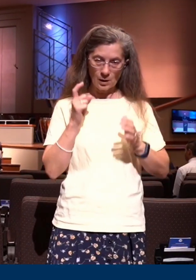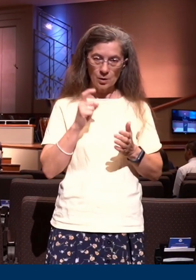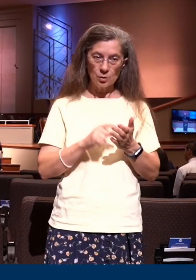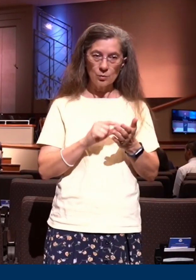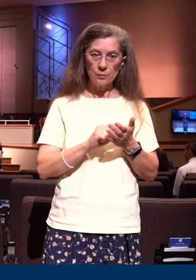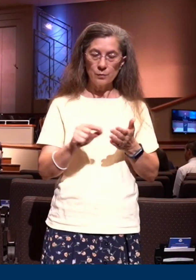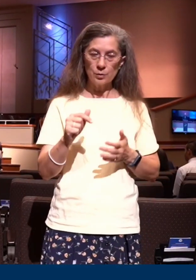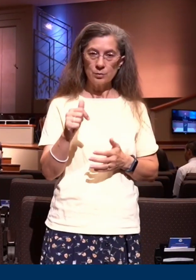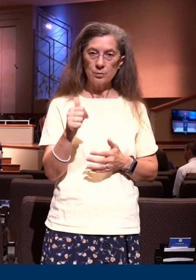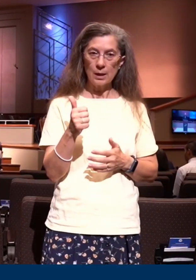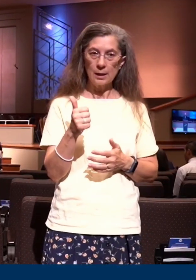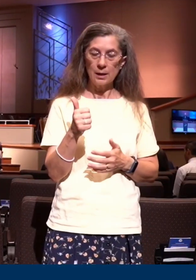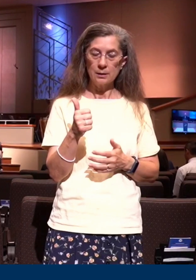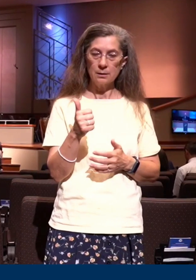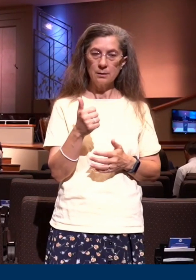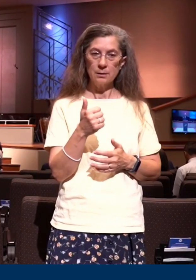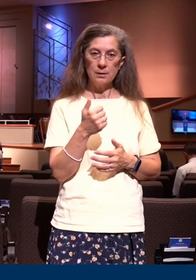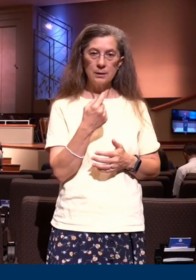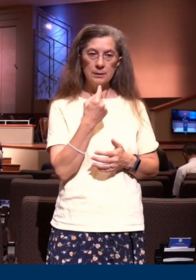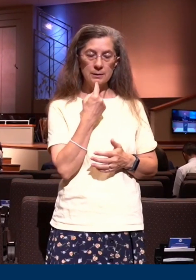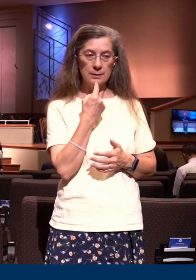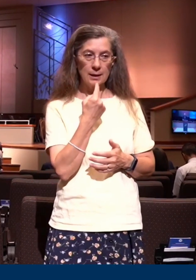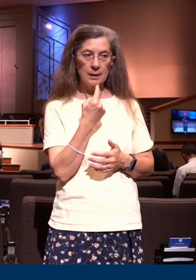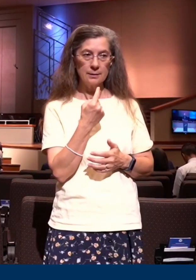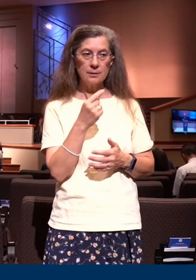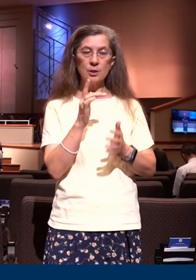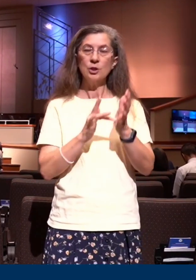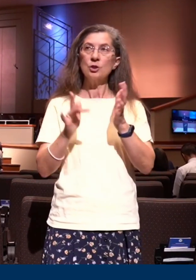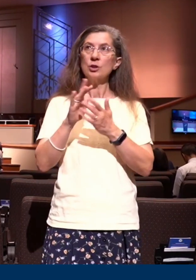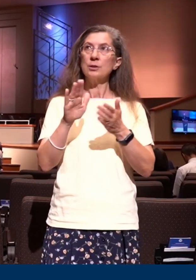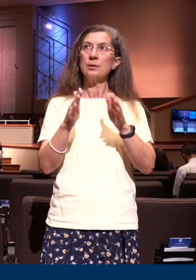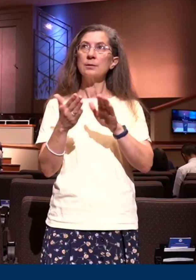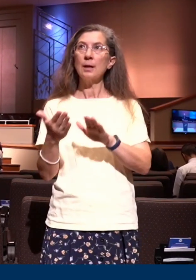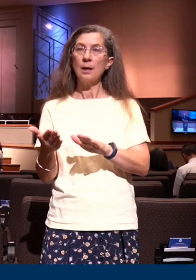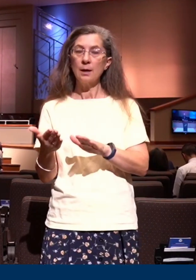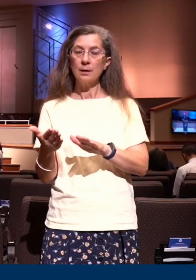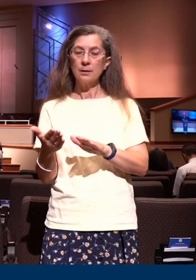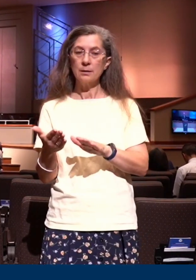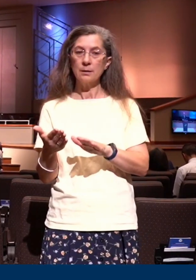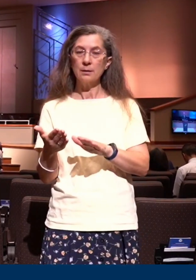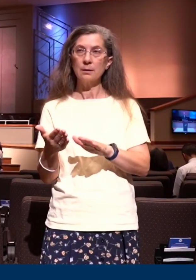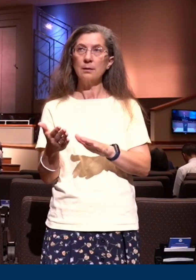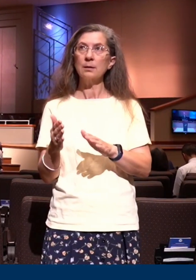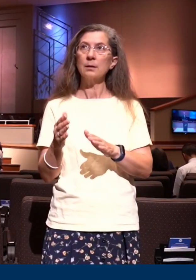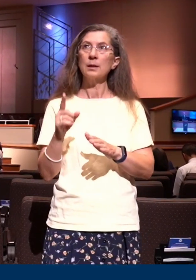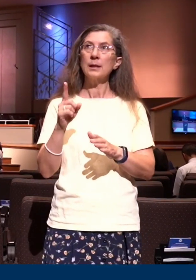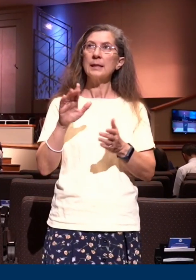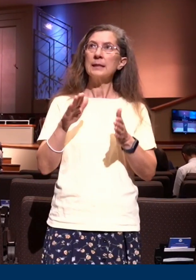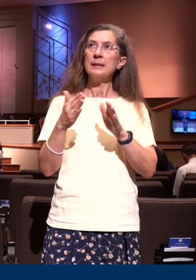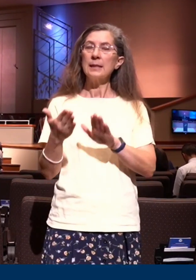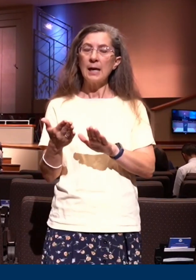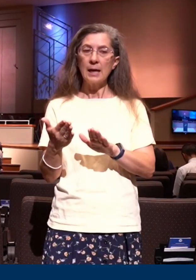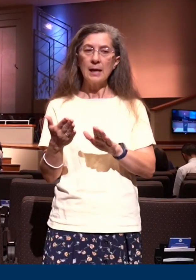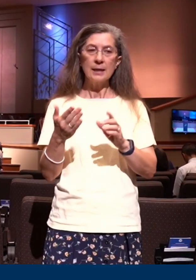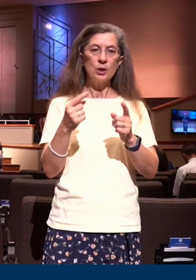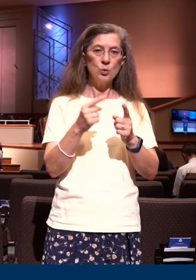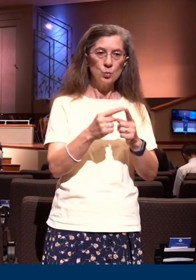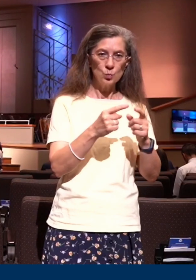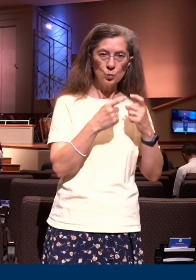10 something interesting it says for in that He died He died unto sin it